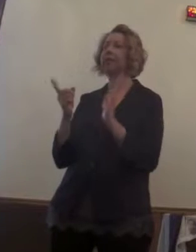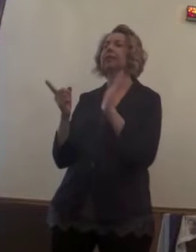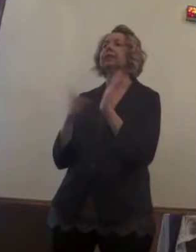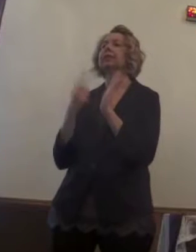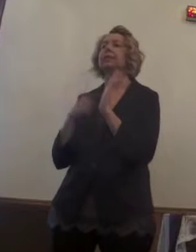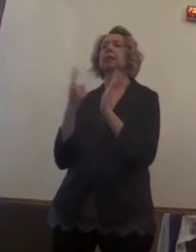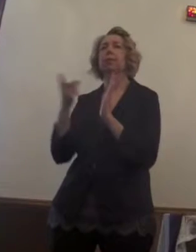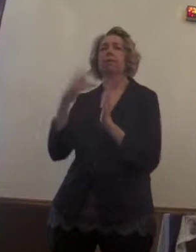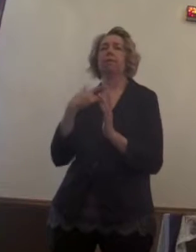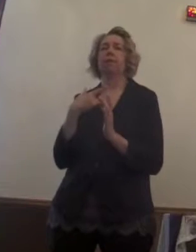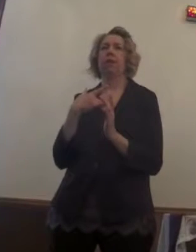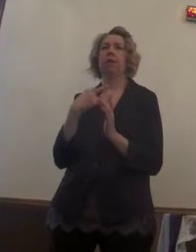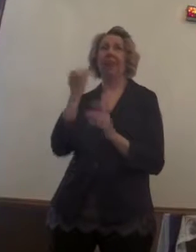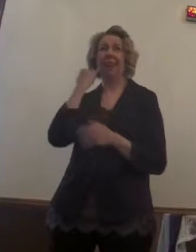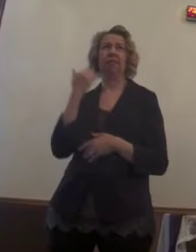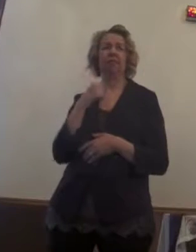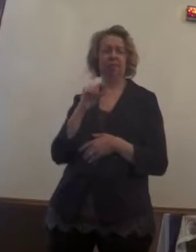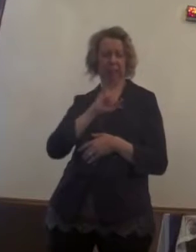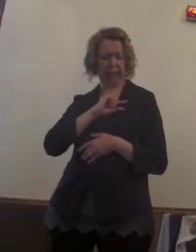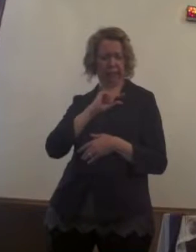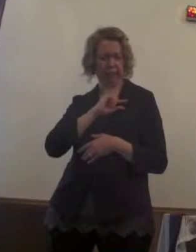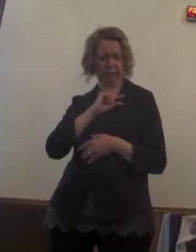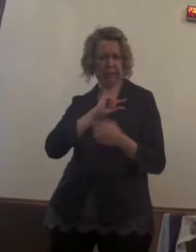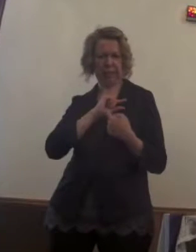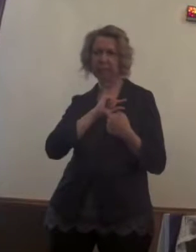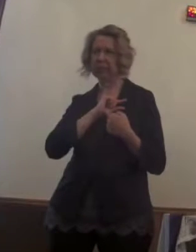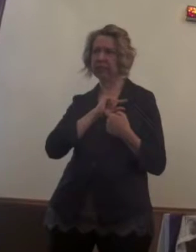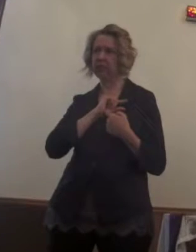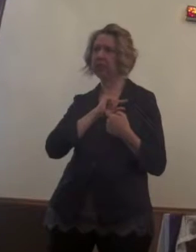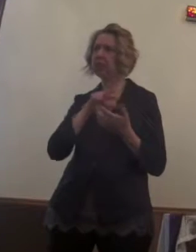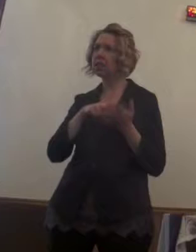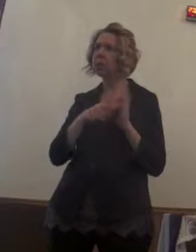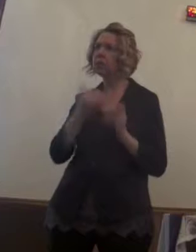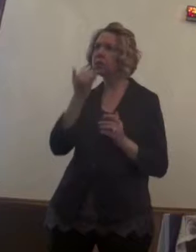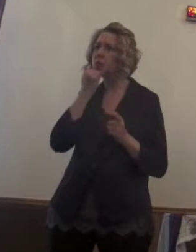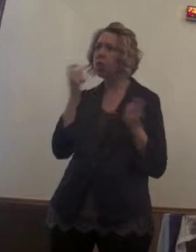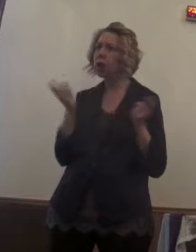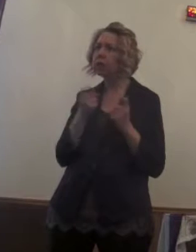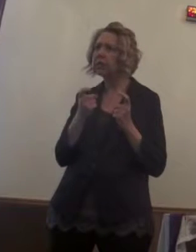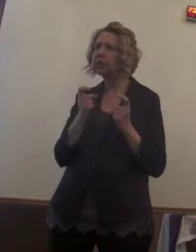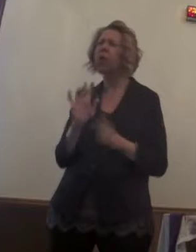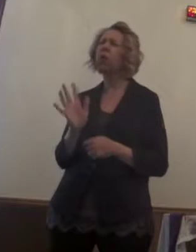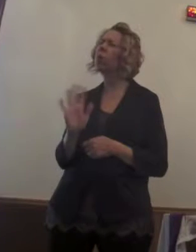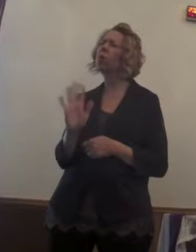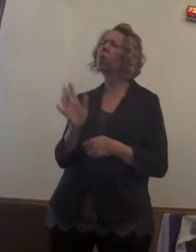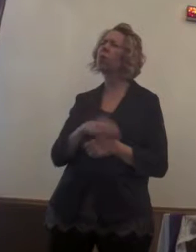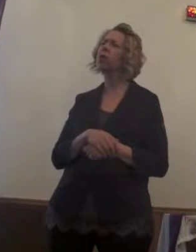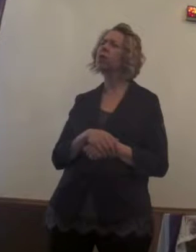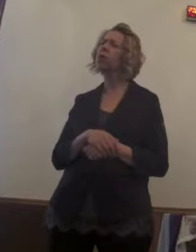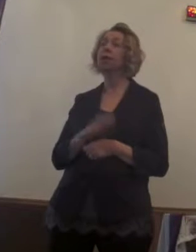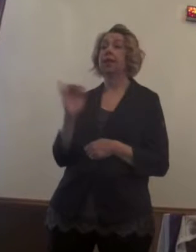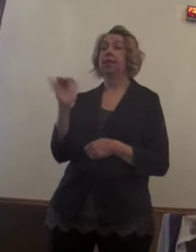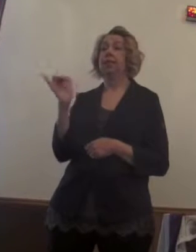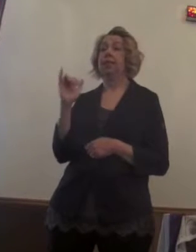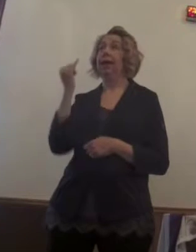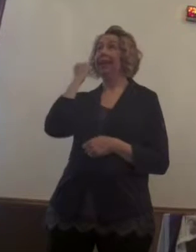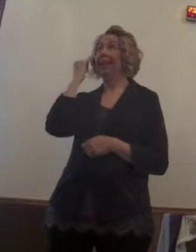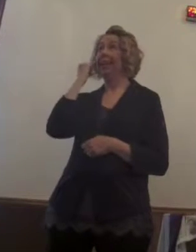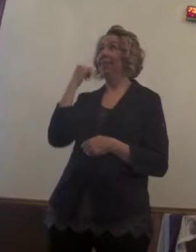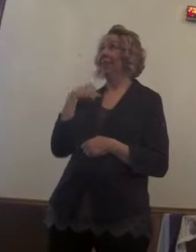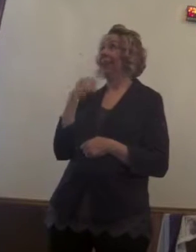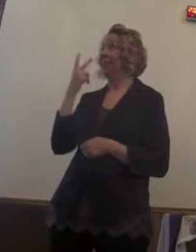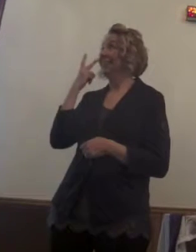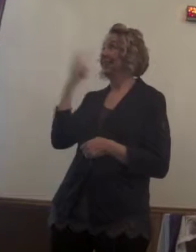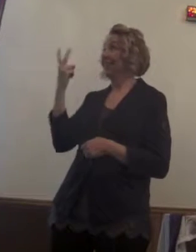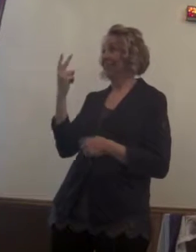sinful behavior that is spoken in the first commandment. When we learn that we should fear love